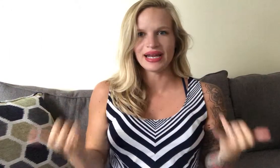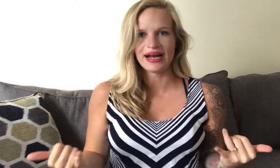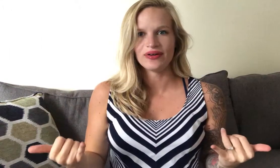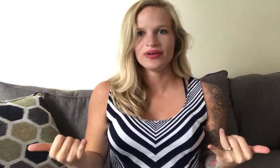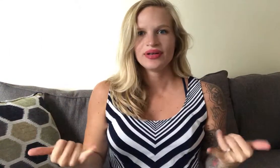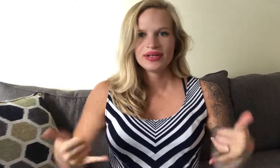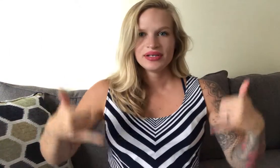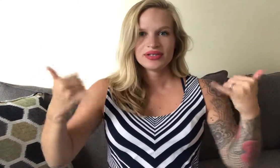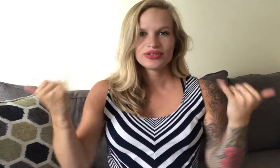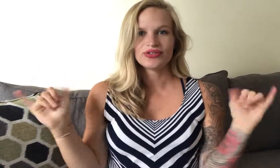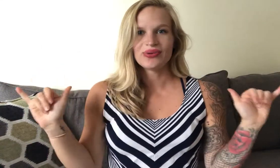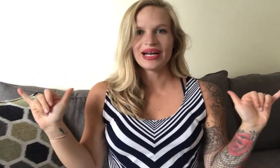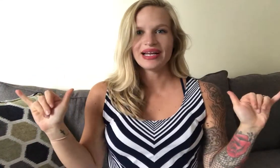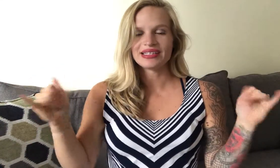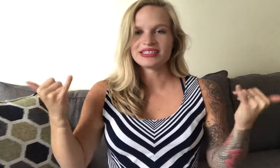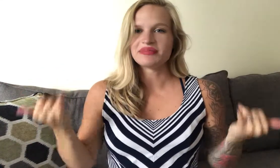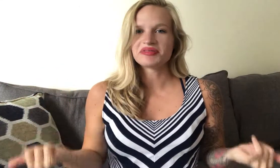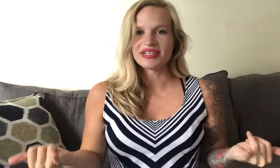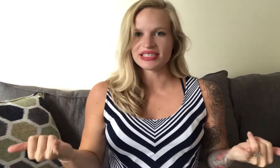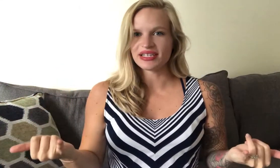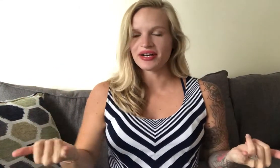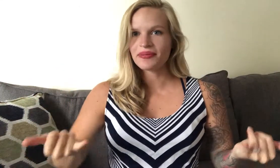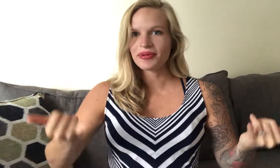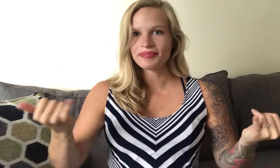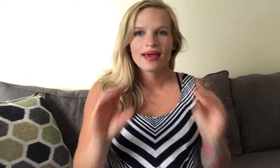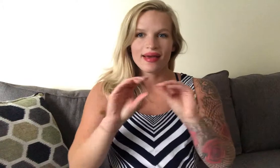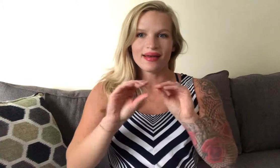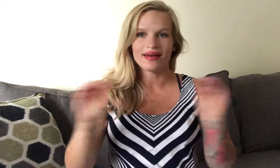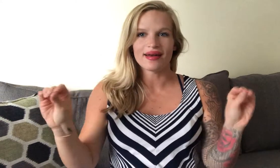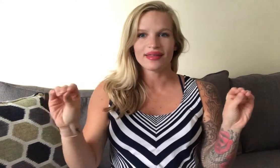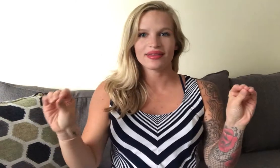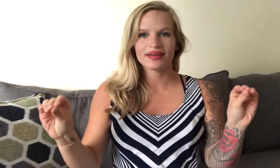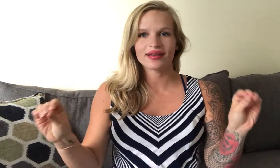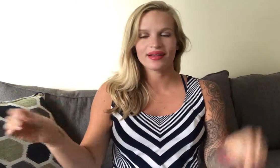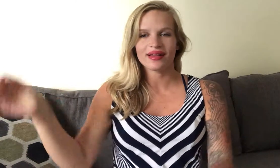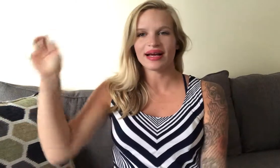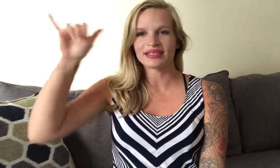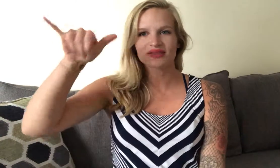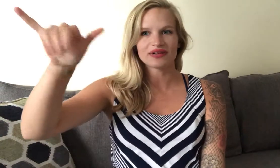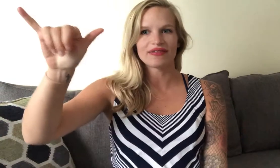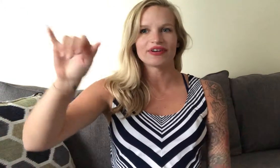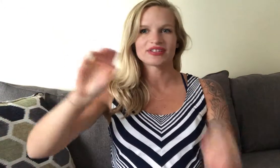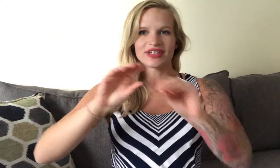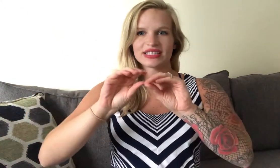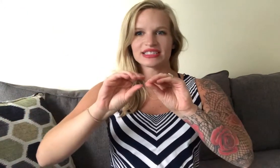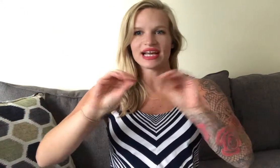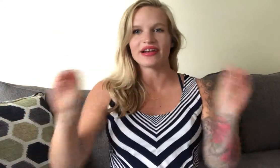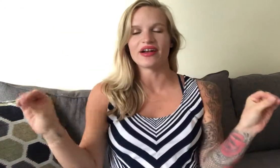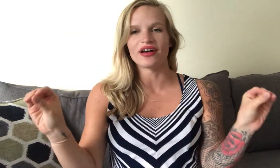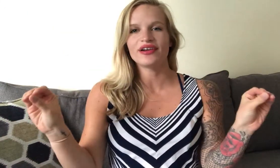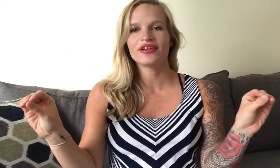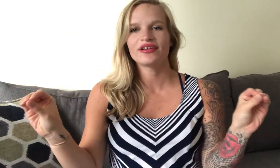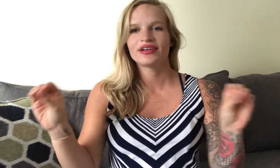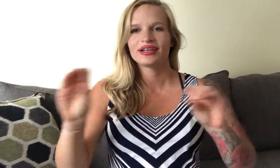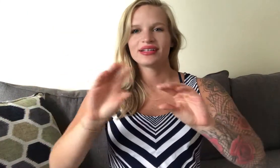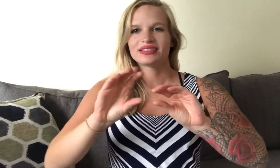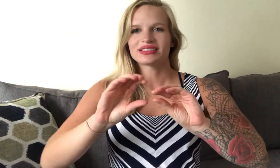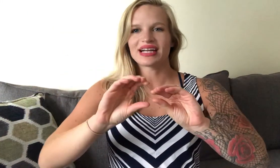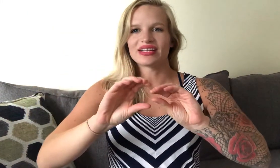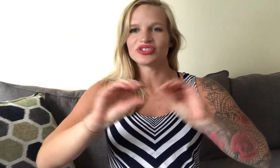now two y handshapes facing up nothing lasts forever so I just sign none just kind of